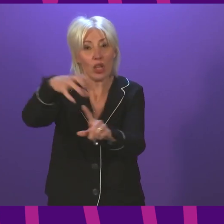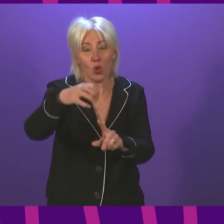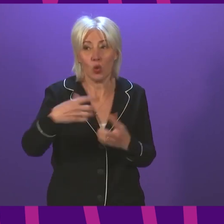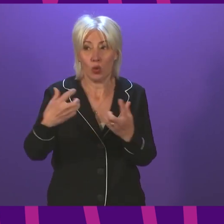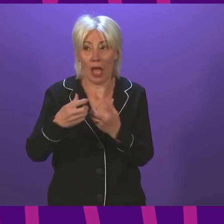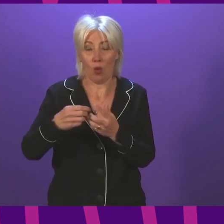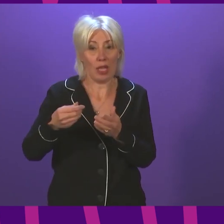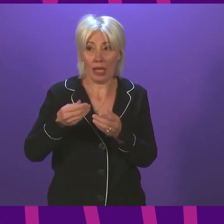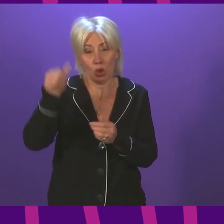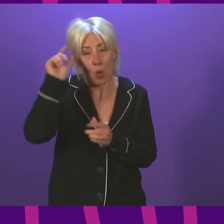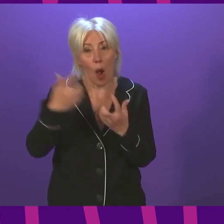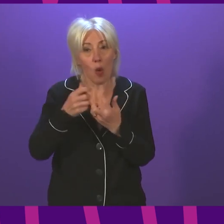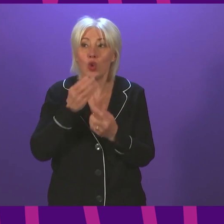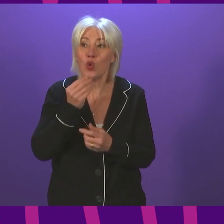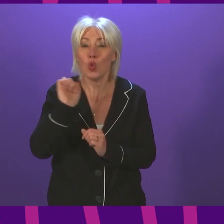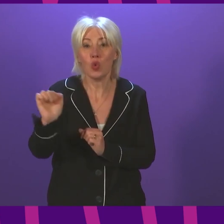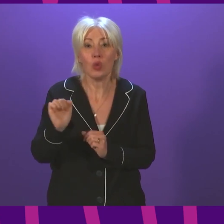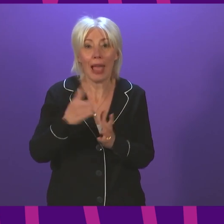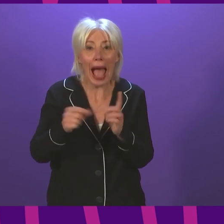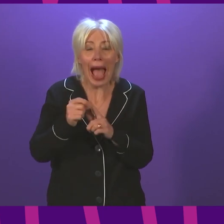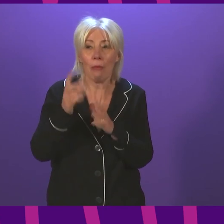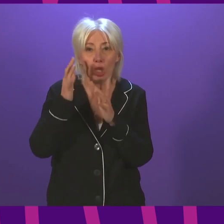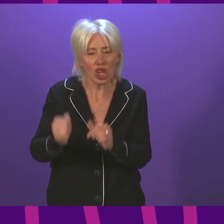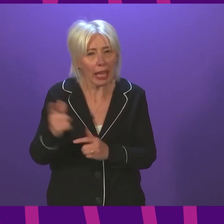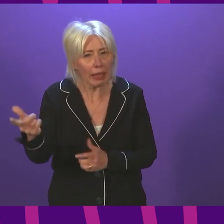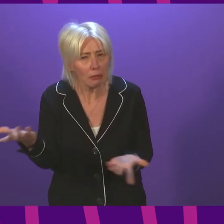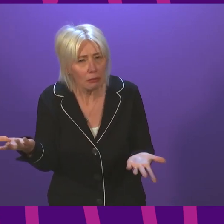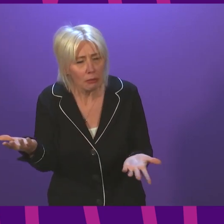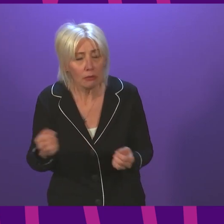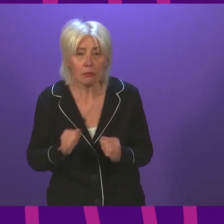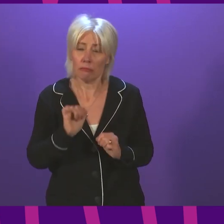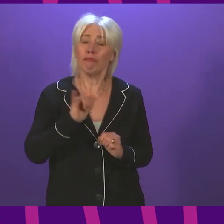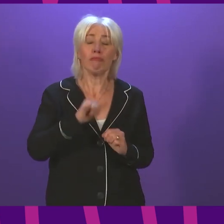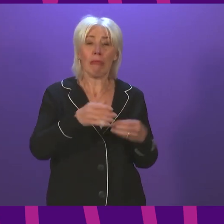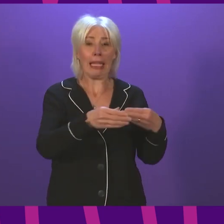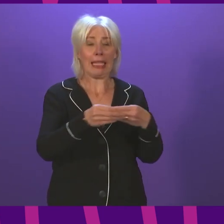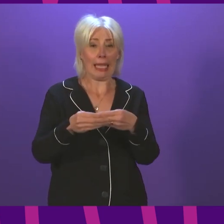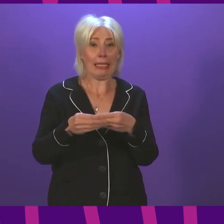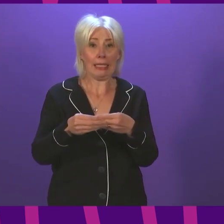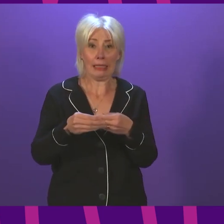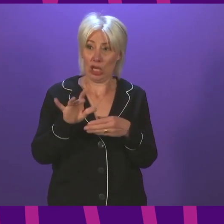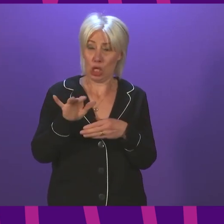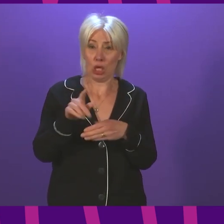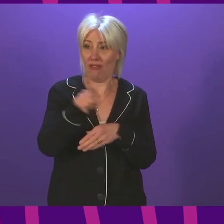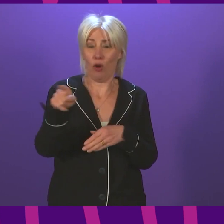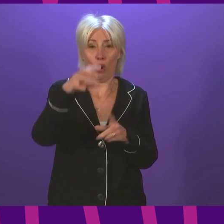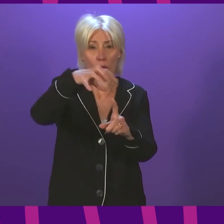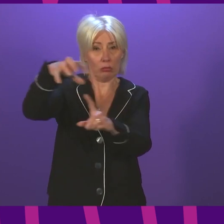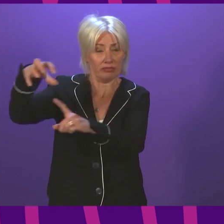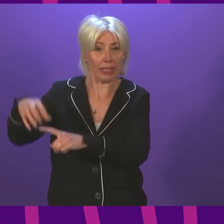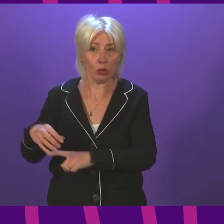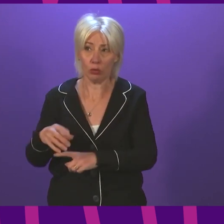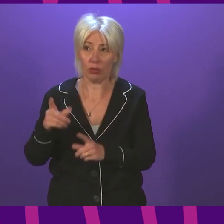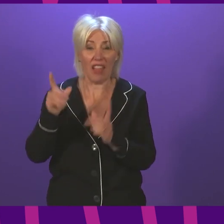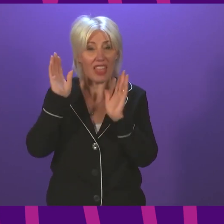the information Commissioner's ruling? First Minister, we have guidance in place for the sectors that are required to